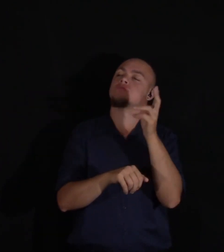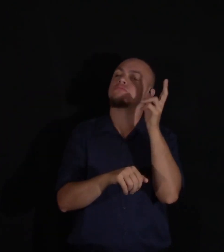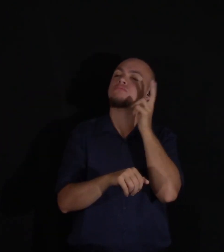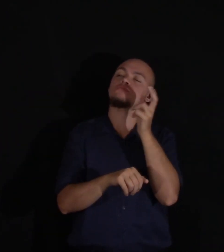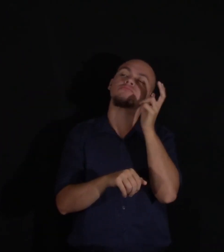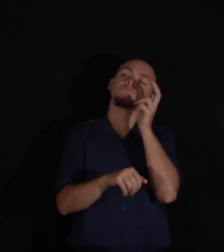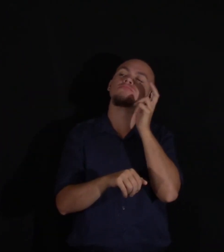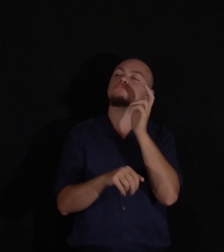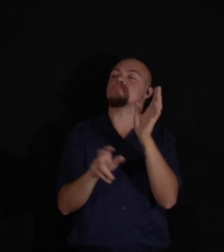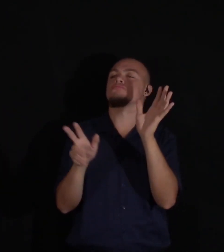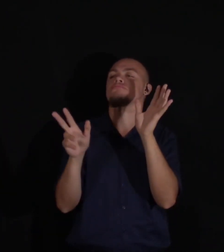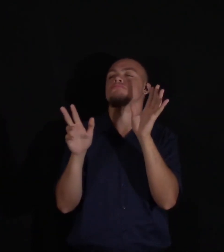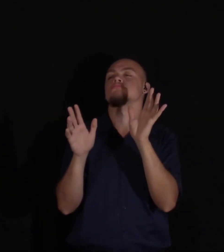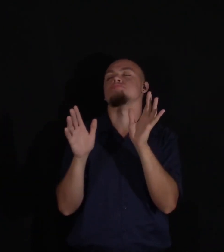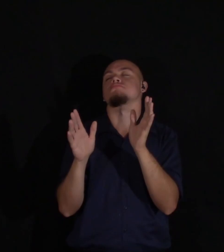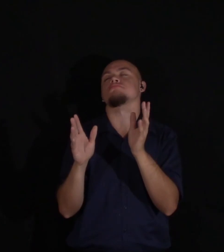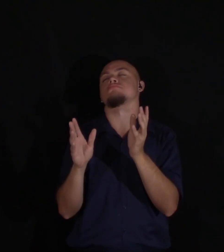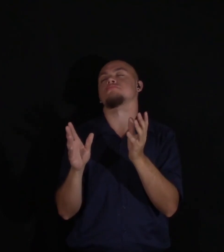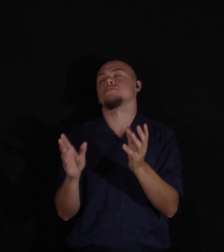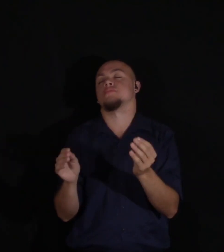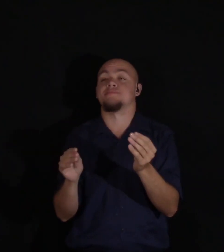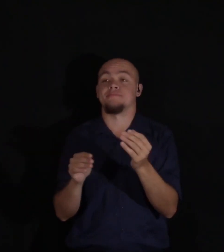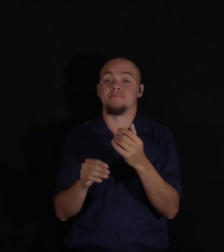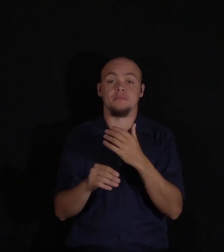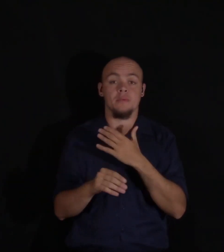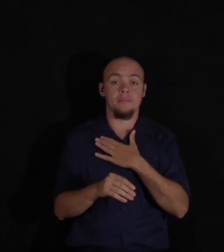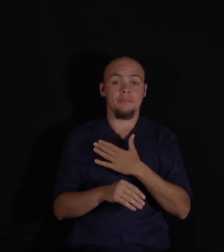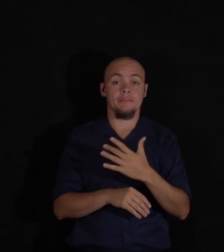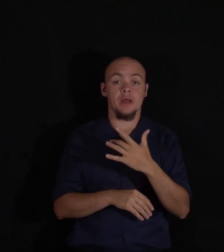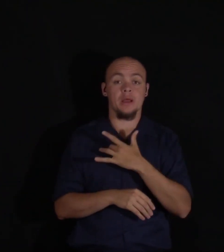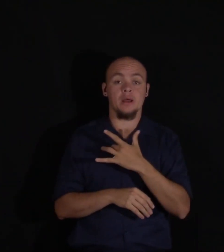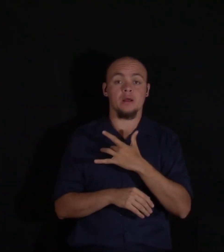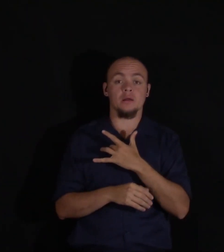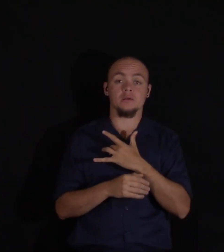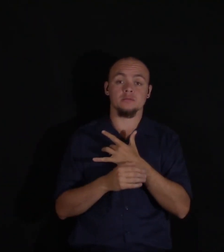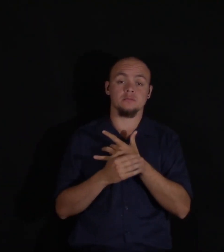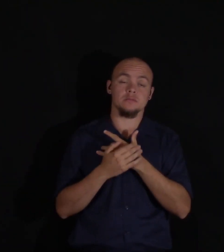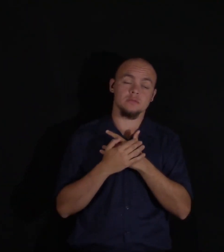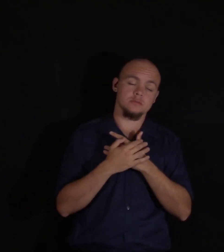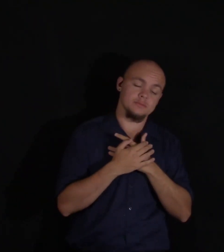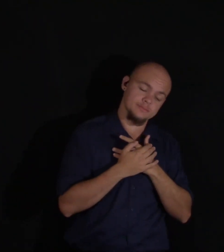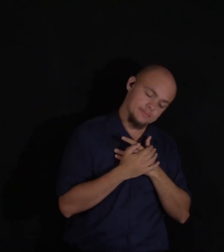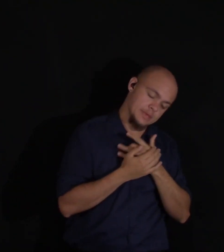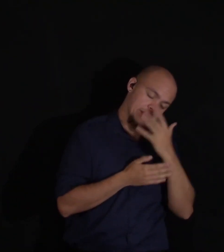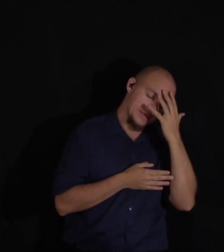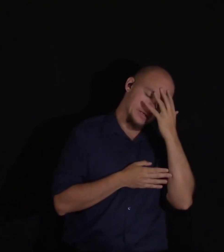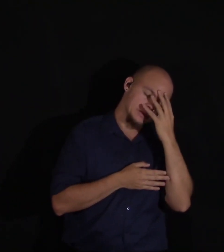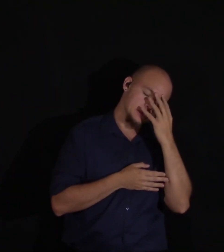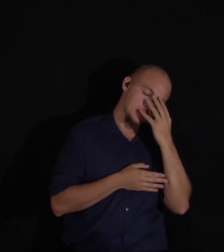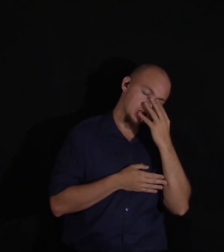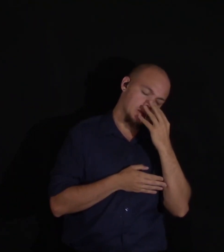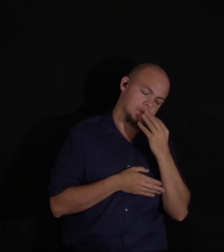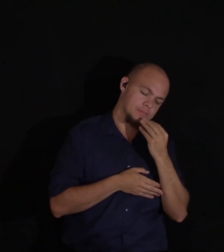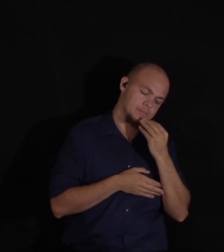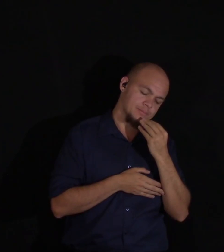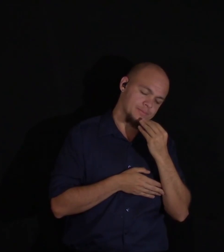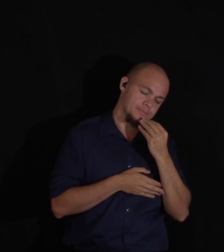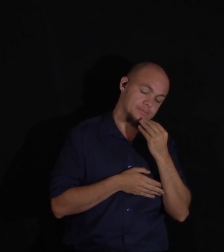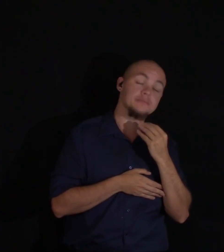sensations. When I placed my heart upon my pillow, sleep crept over me. I felt it